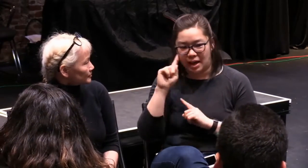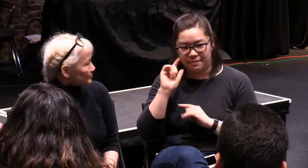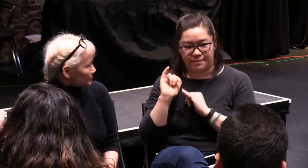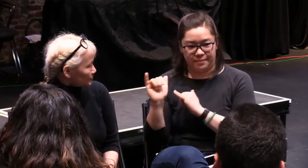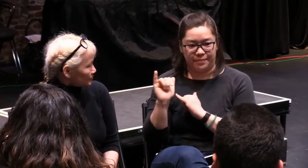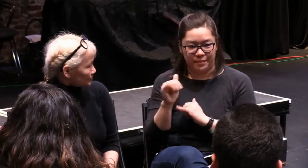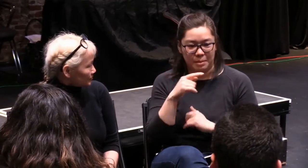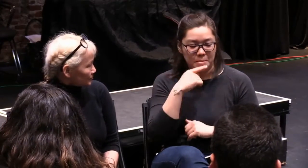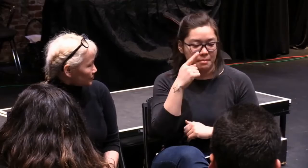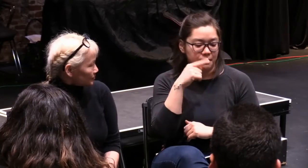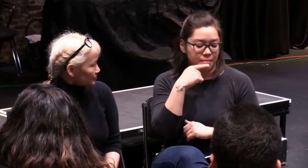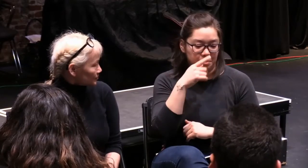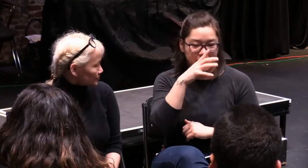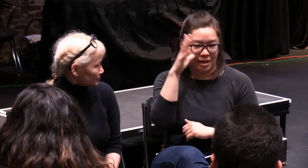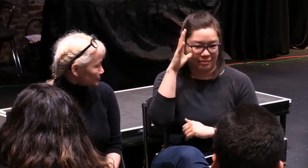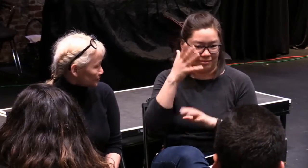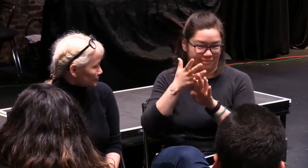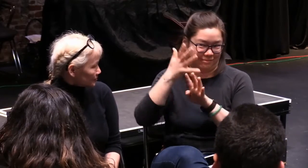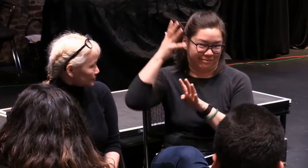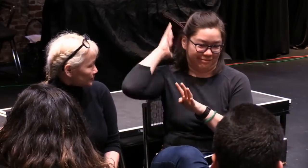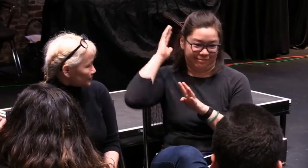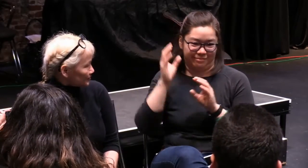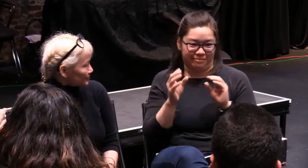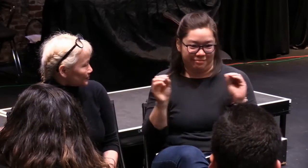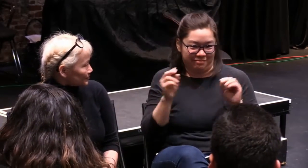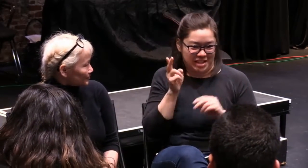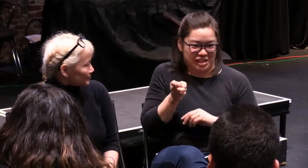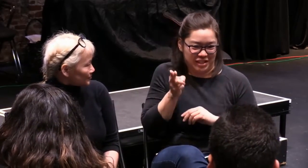I have two siblings who are deaf. Our parents are hearing.